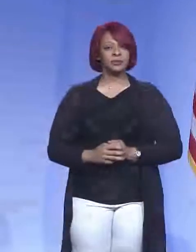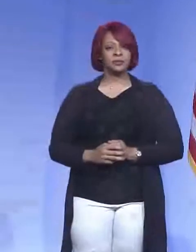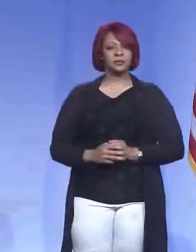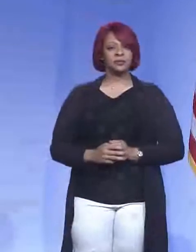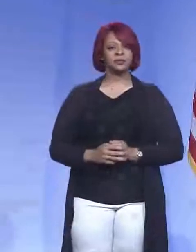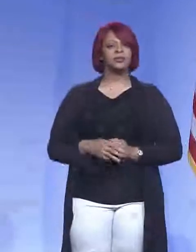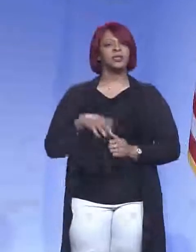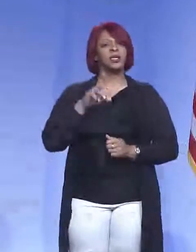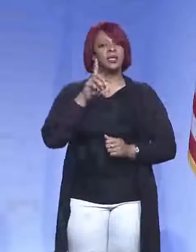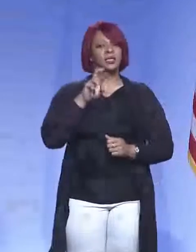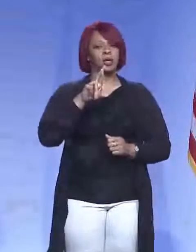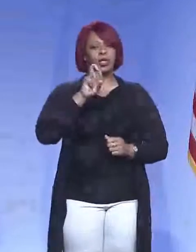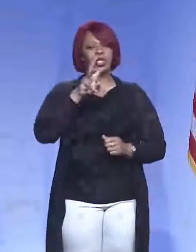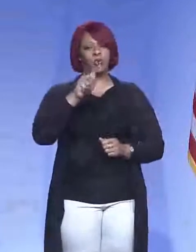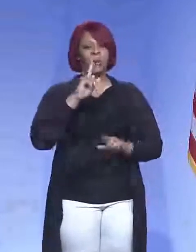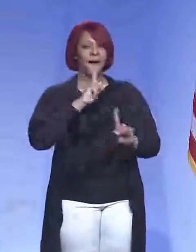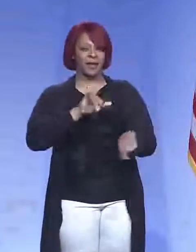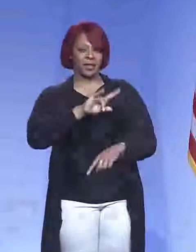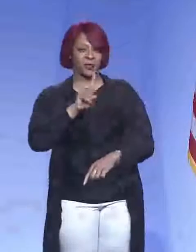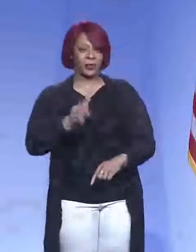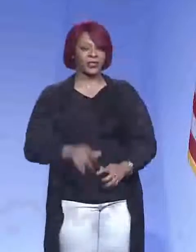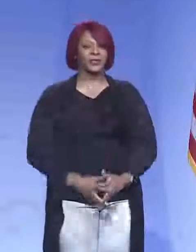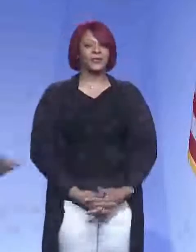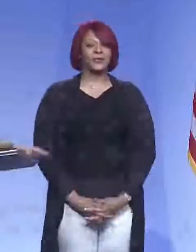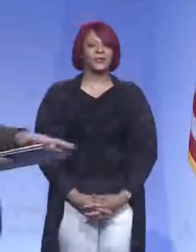Okay, think Dr. Sweat has, uh, an answer for that.